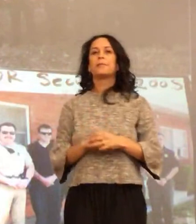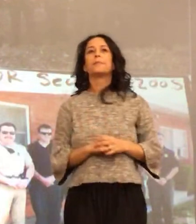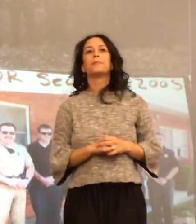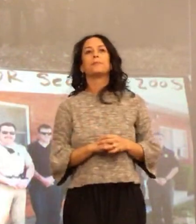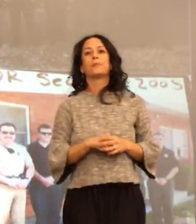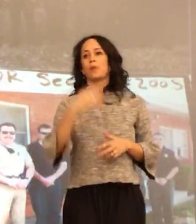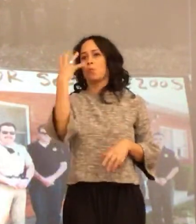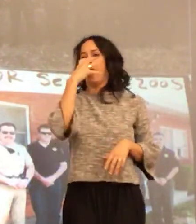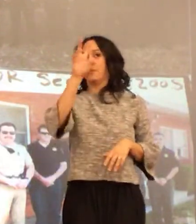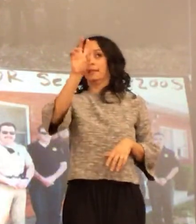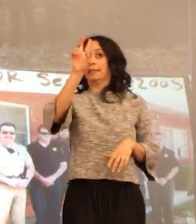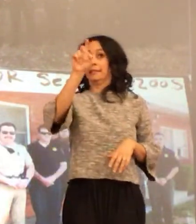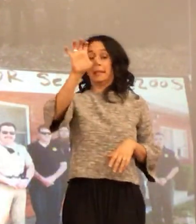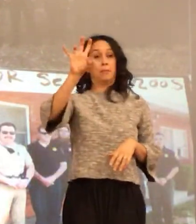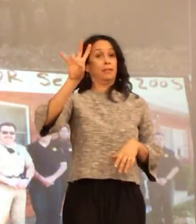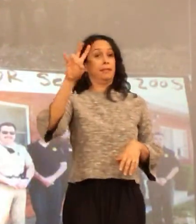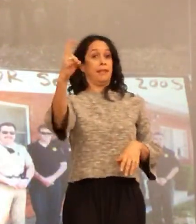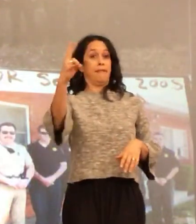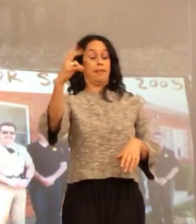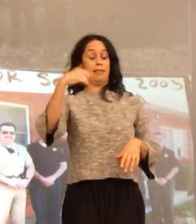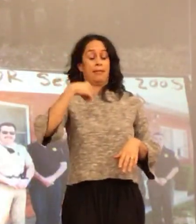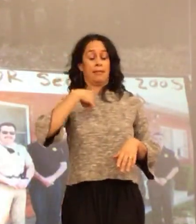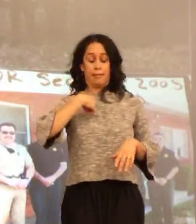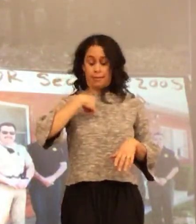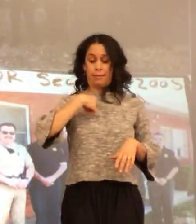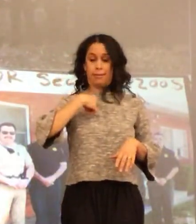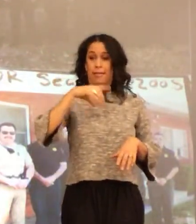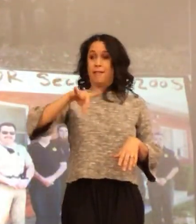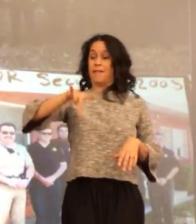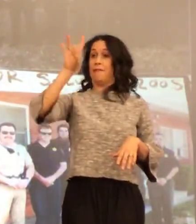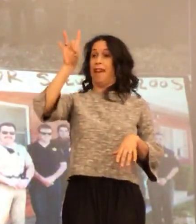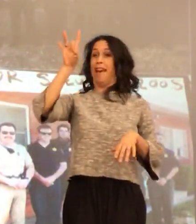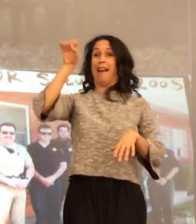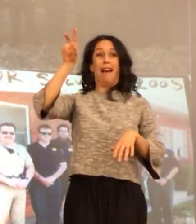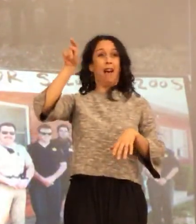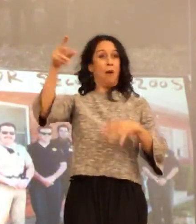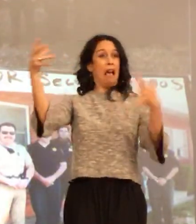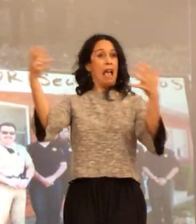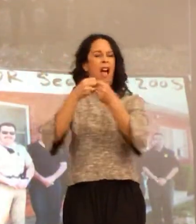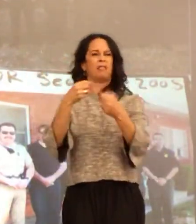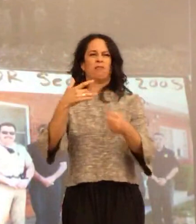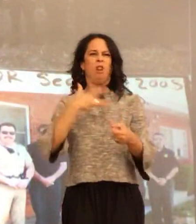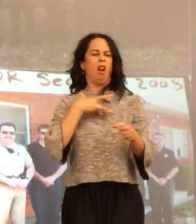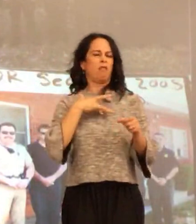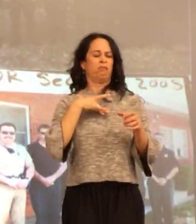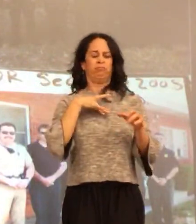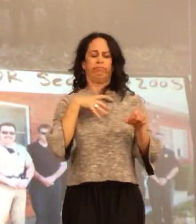Wow, December 7th, when I found out of his accident, I was really heartbroken.